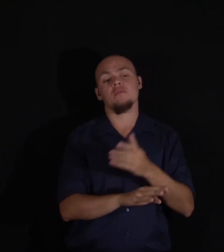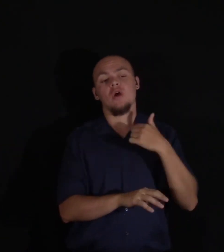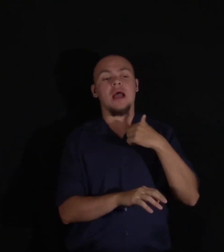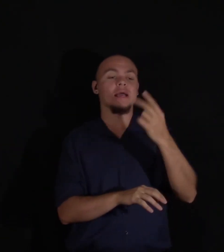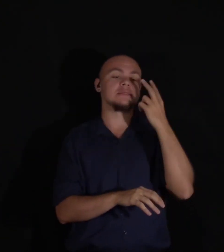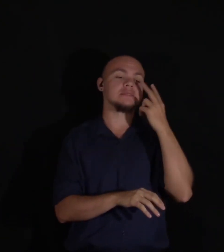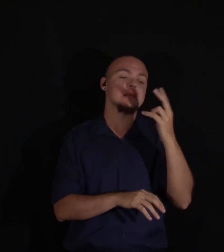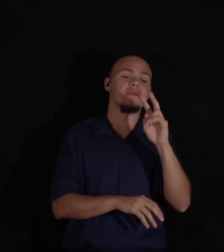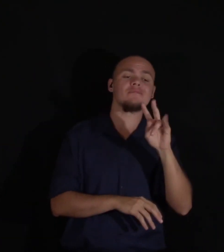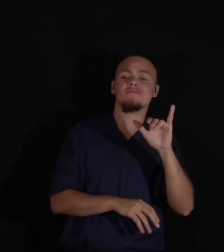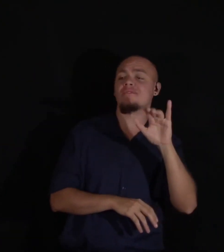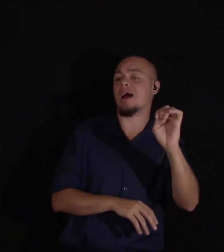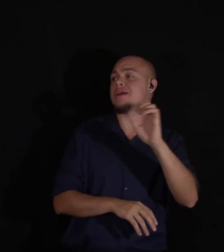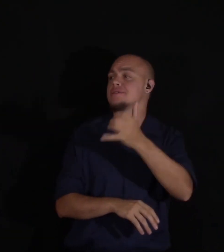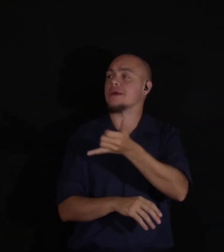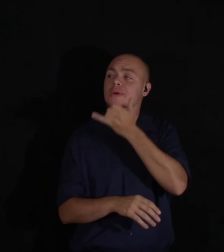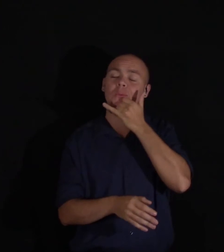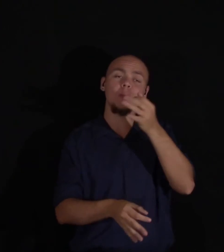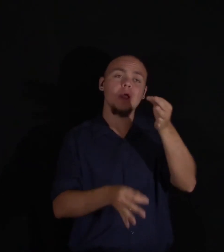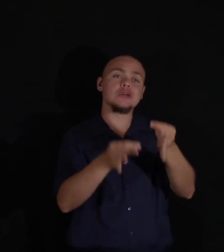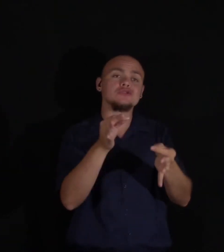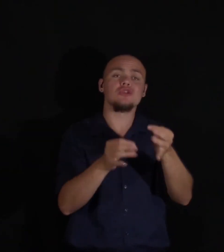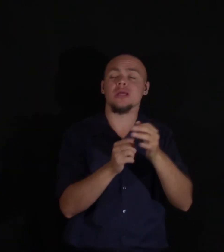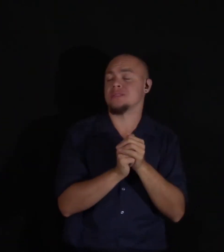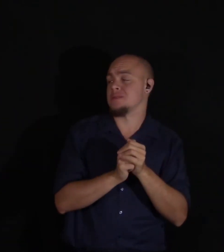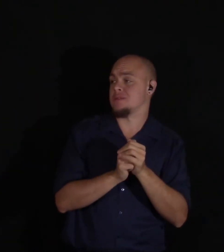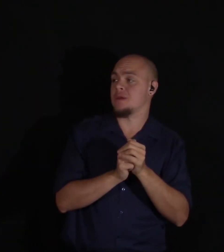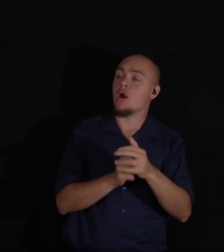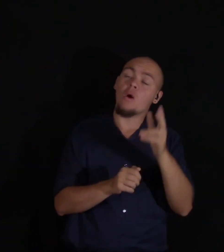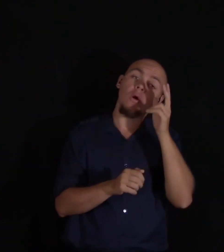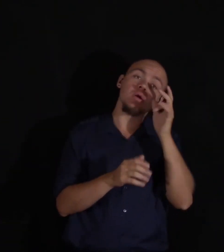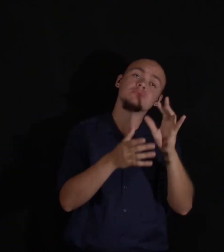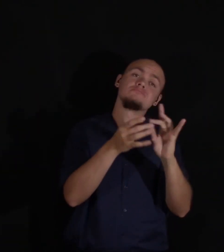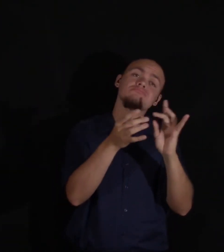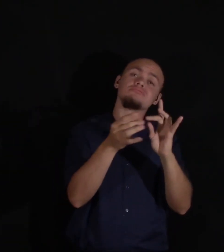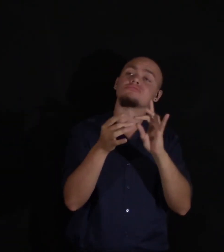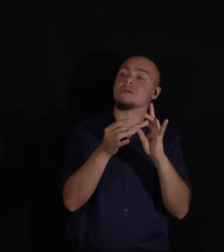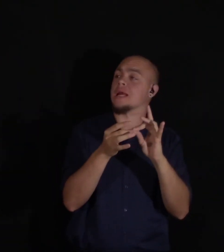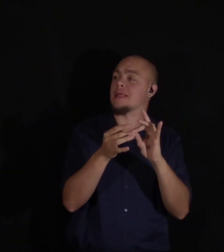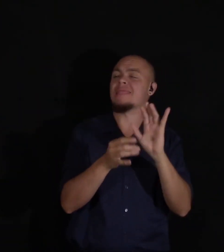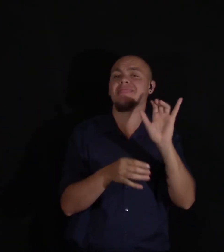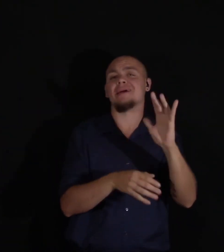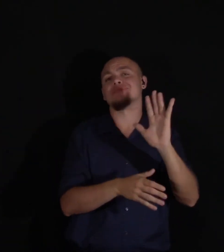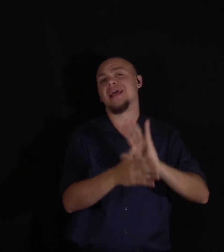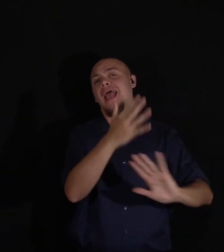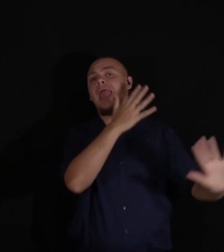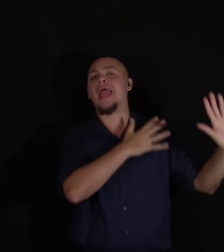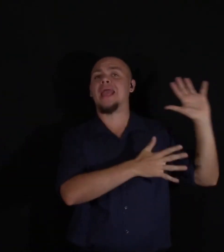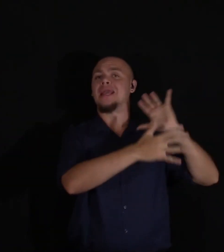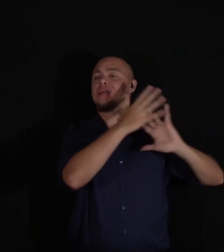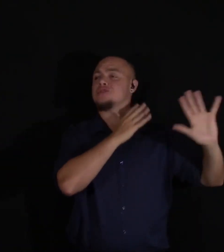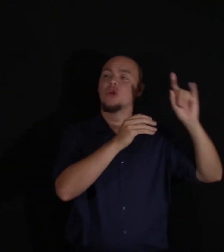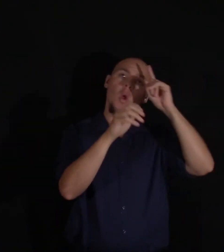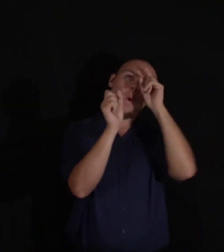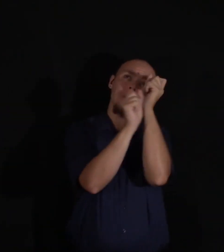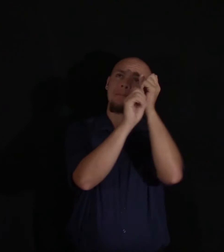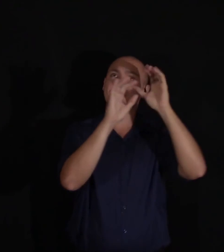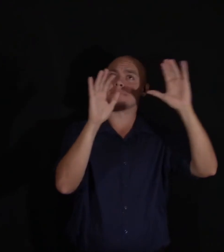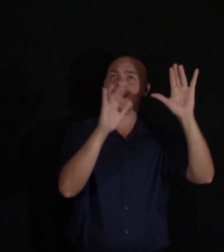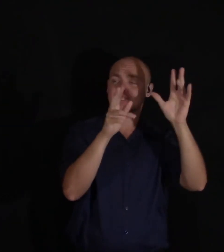injustice that I read in books or heard from others, as tales of ancient days or imaginary evils—at least